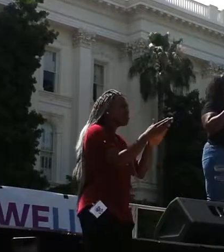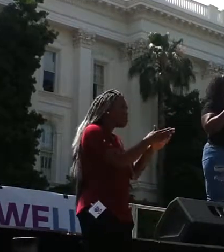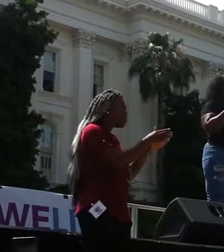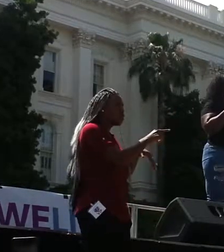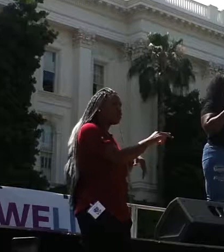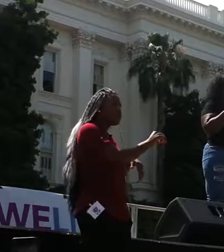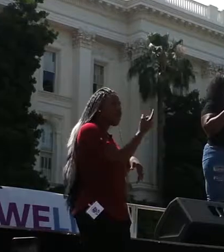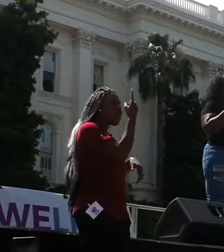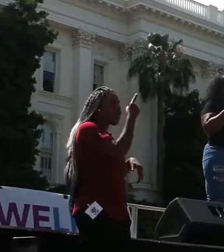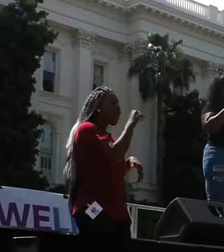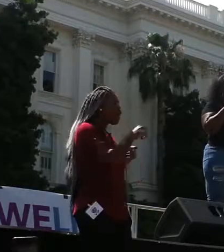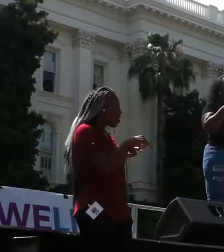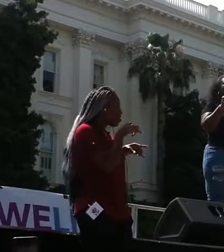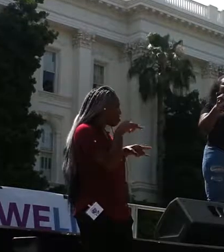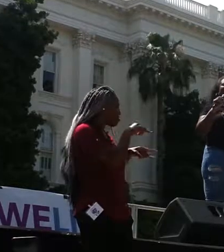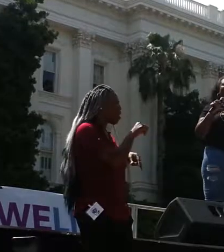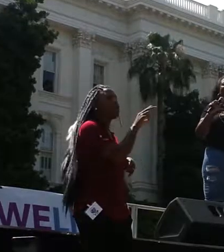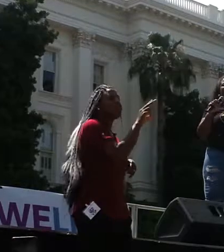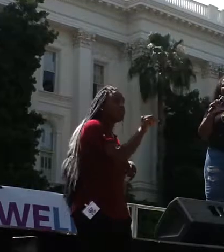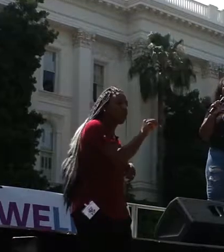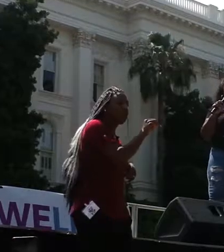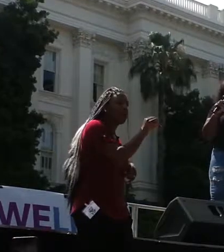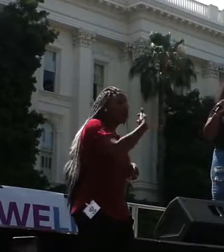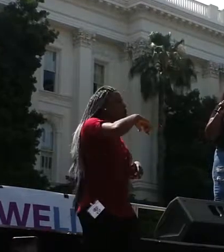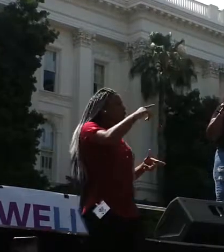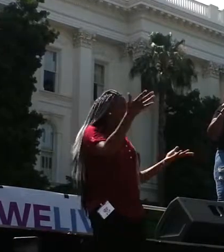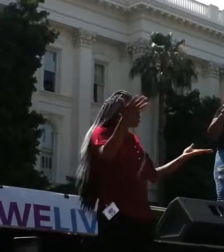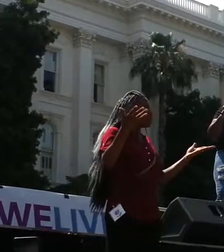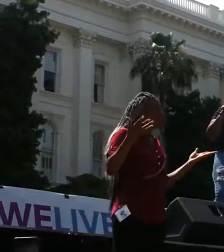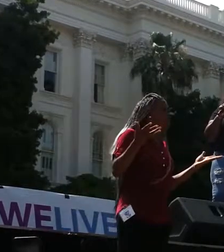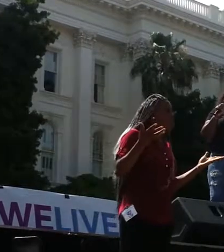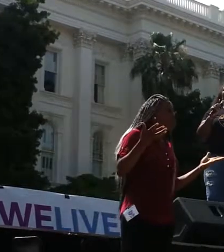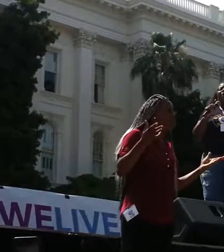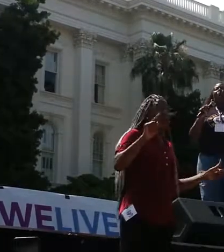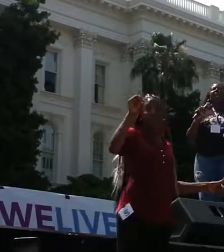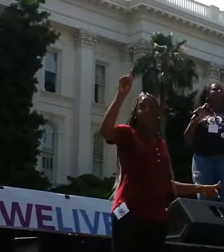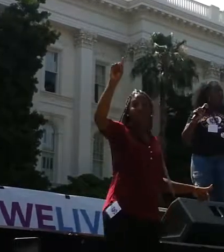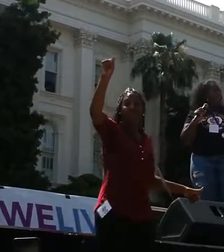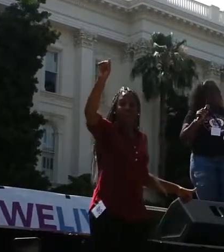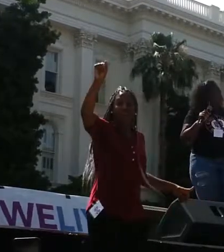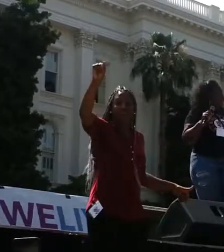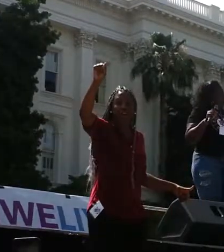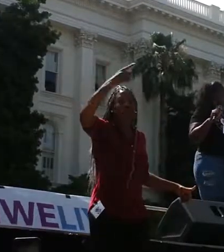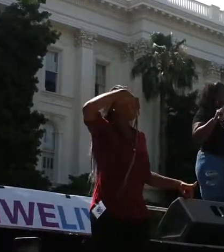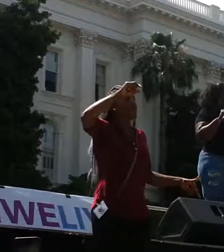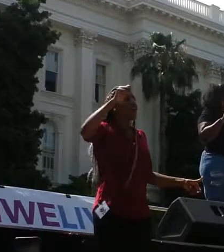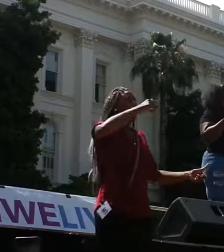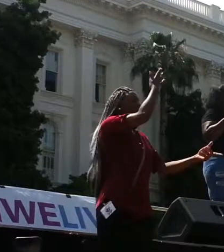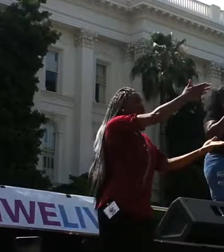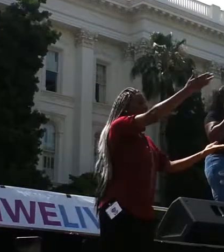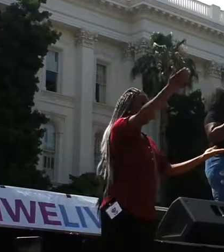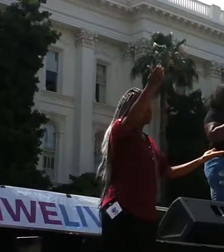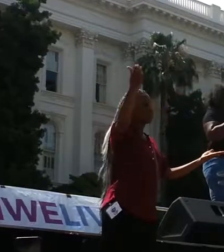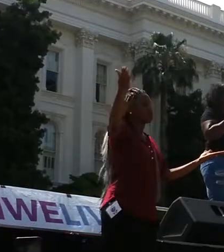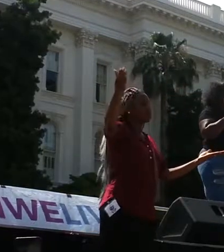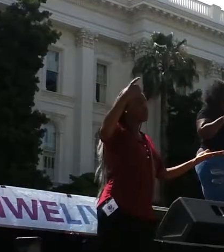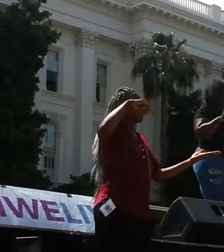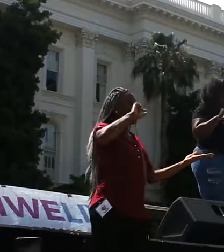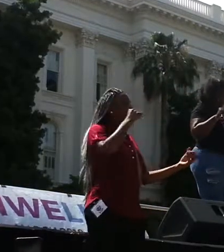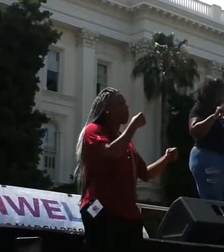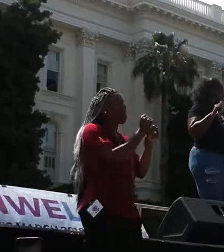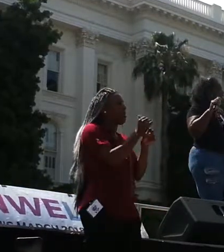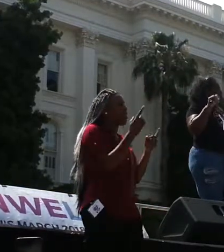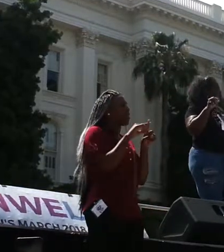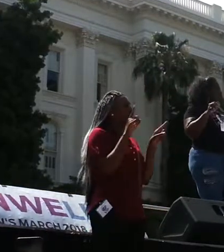entertainment only. We are here. We are there. We are everywhere. And we make a